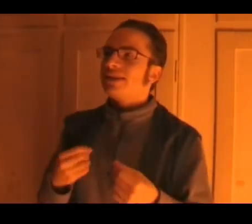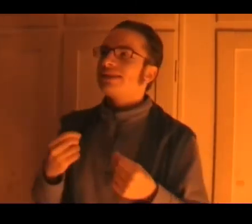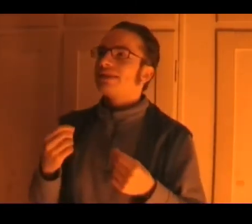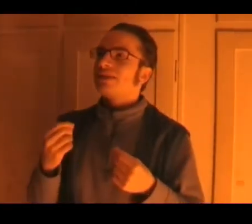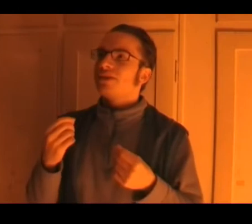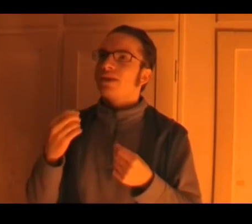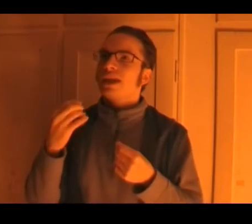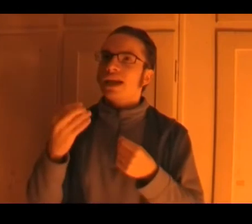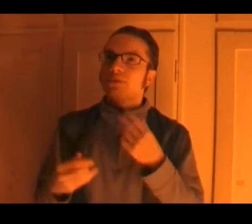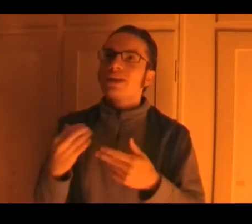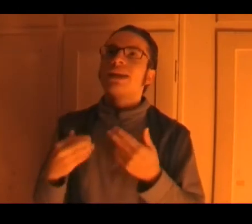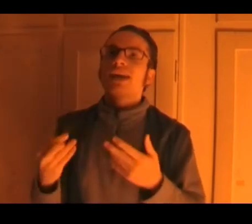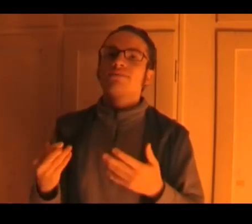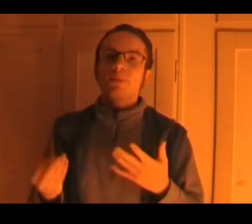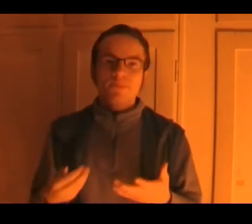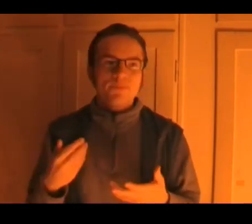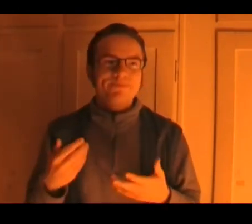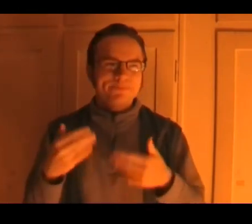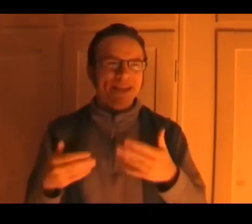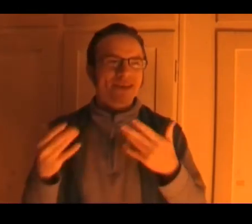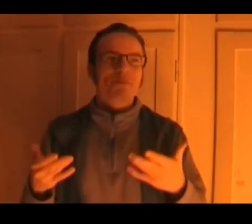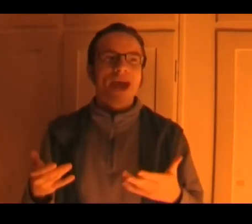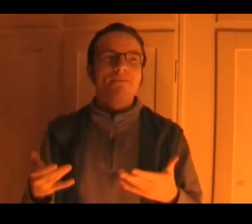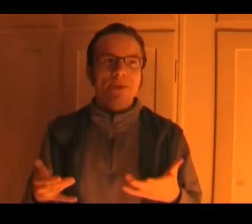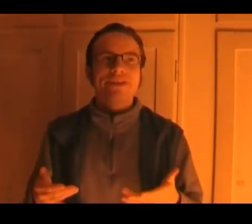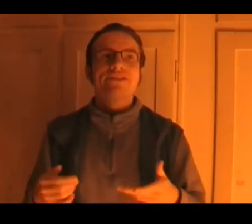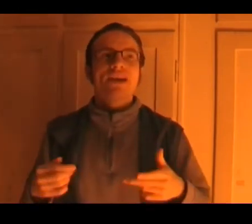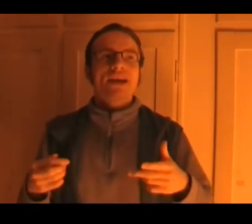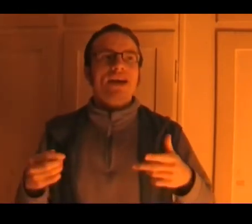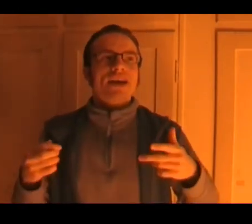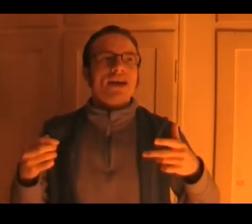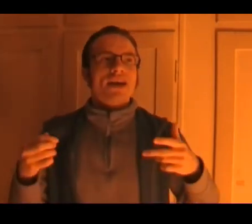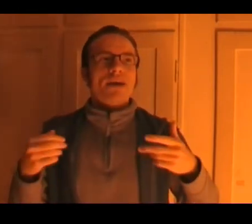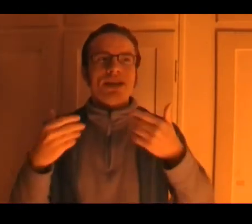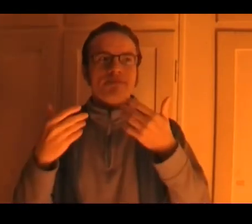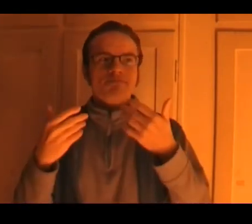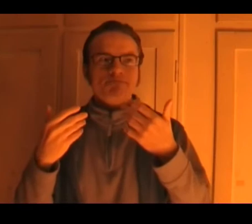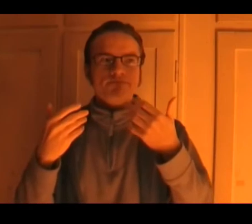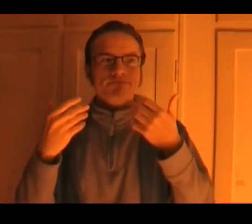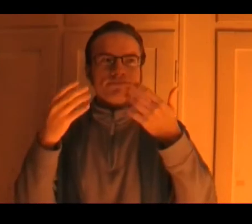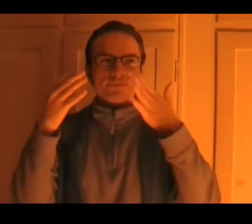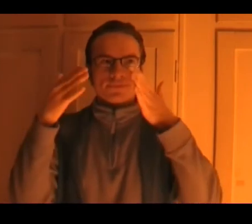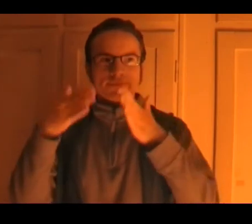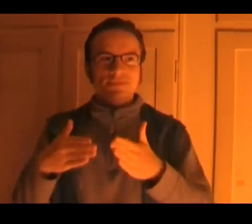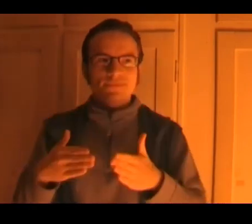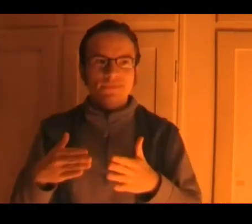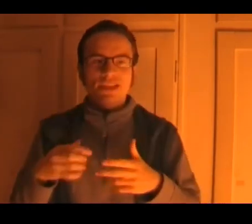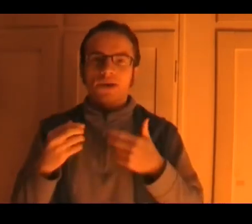it really hasn't been built up that much i mean you know